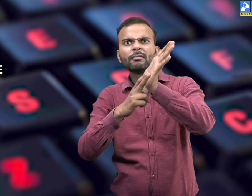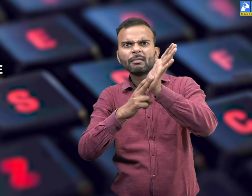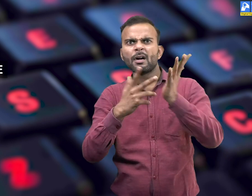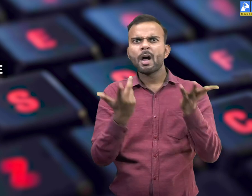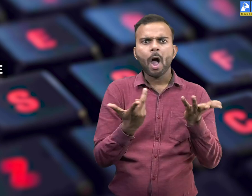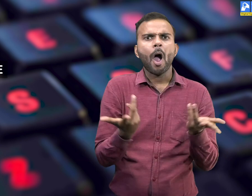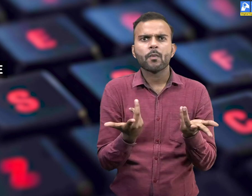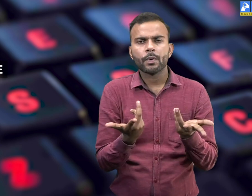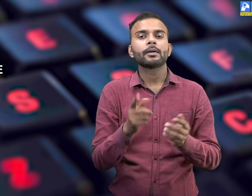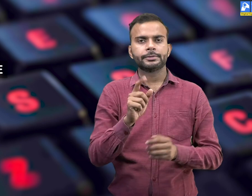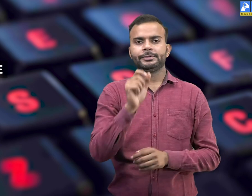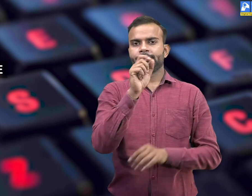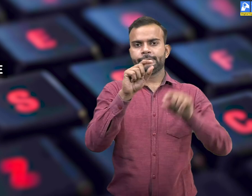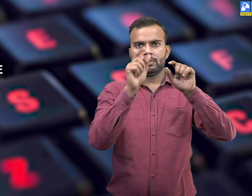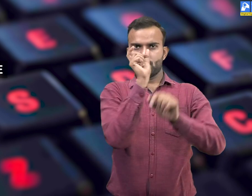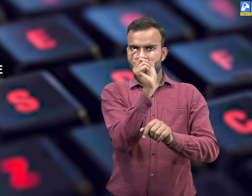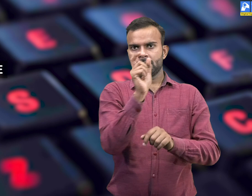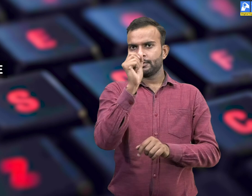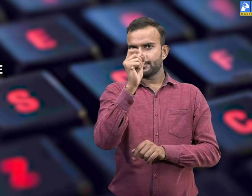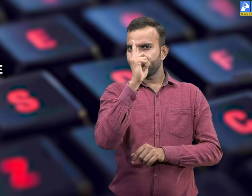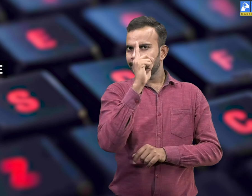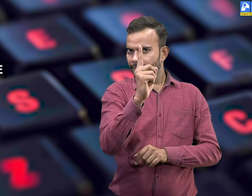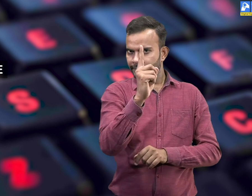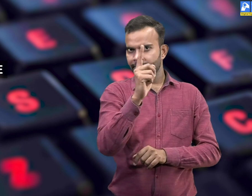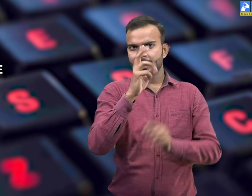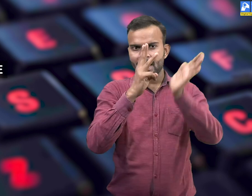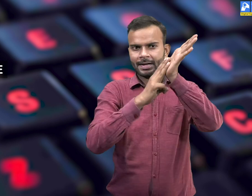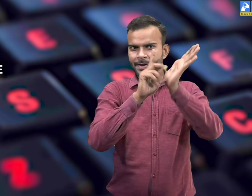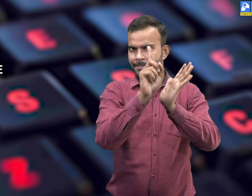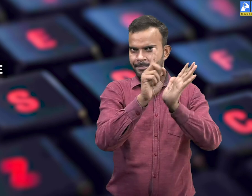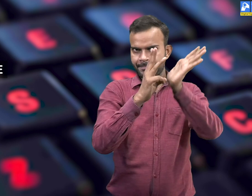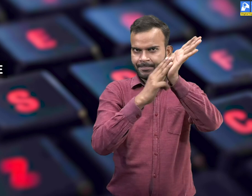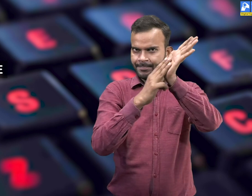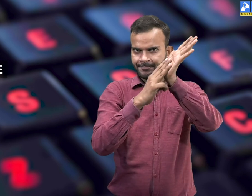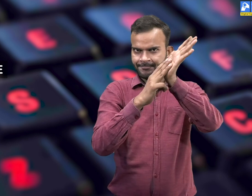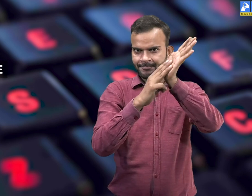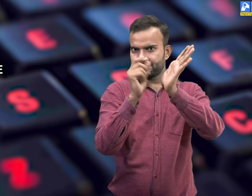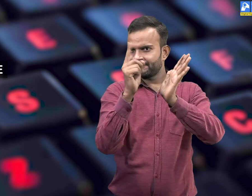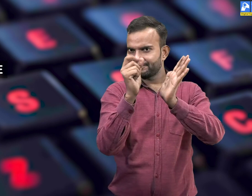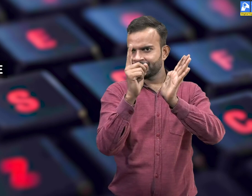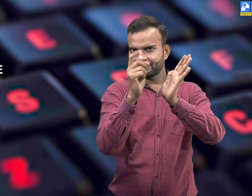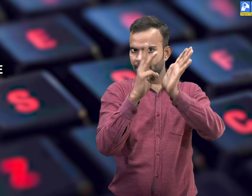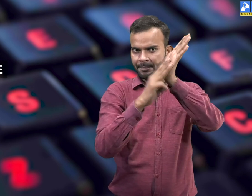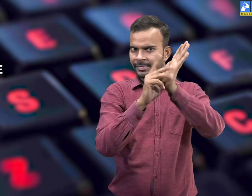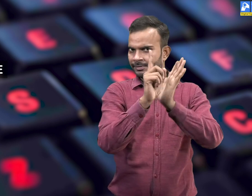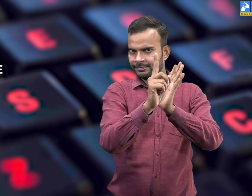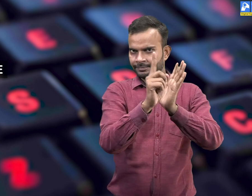L I O M N. Here you can place the cursor right before the letter M